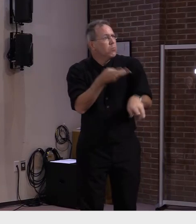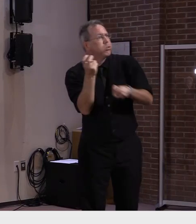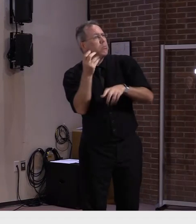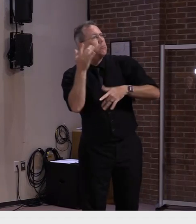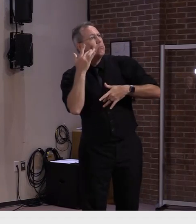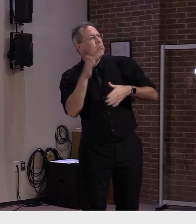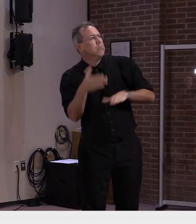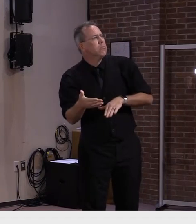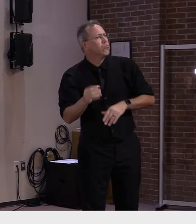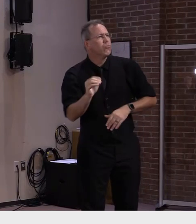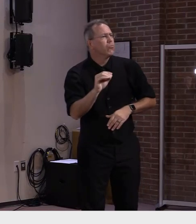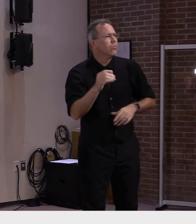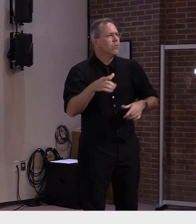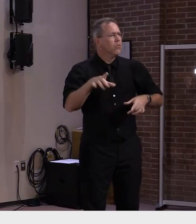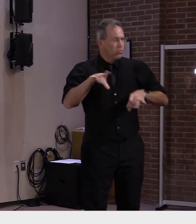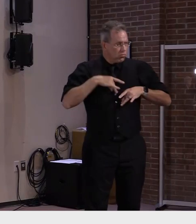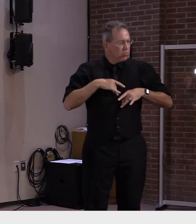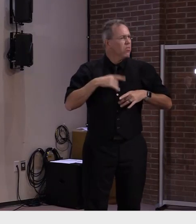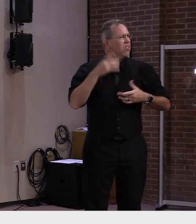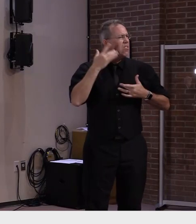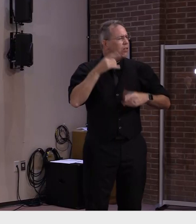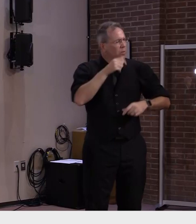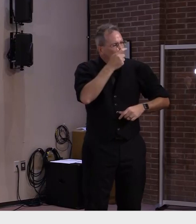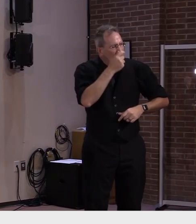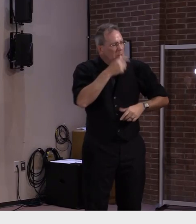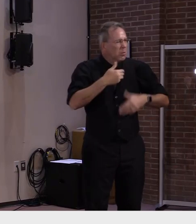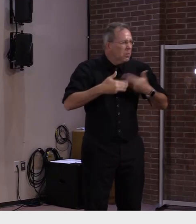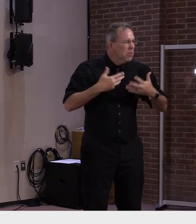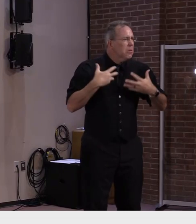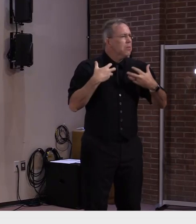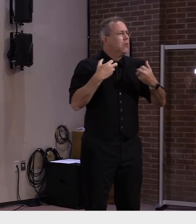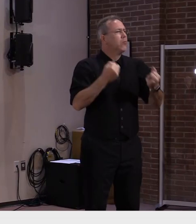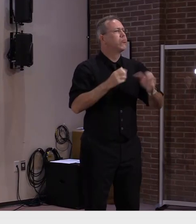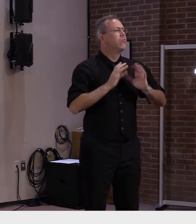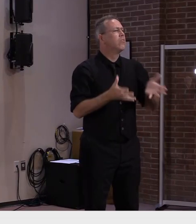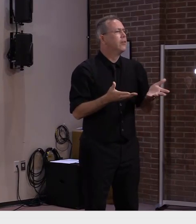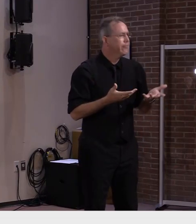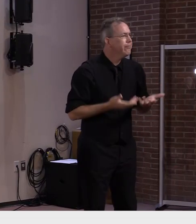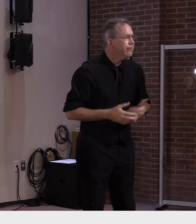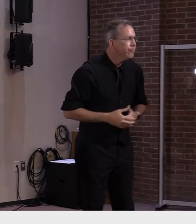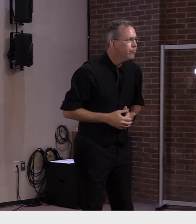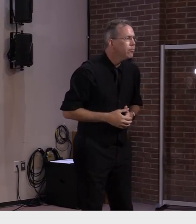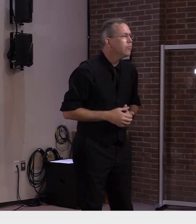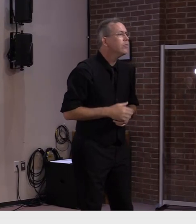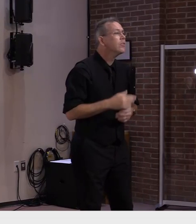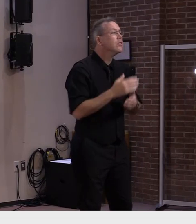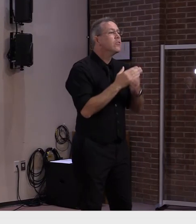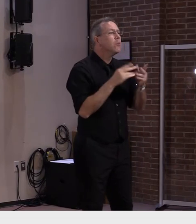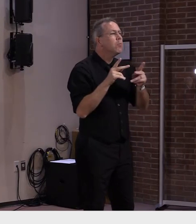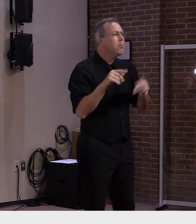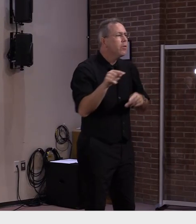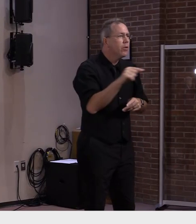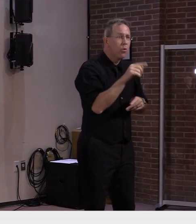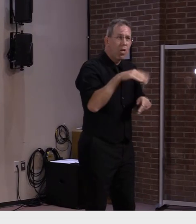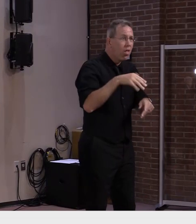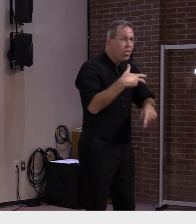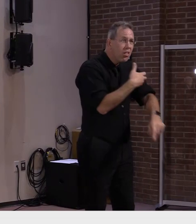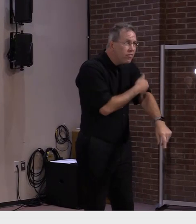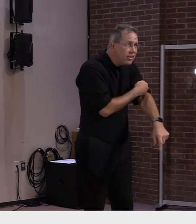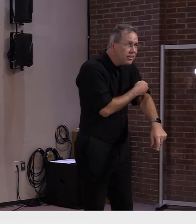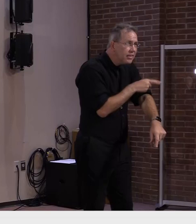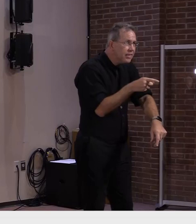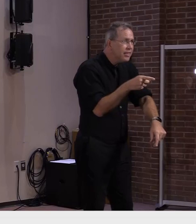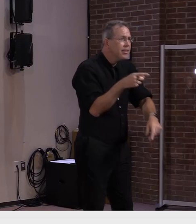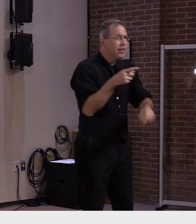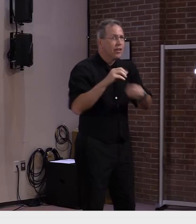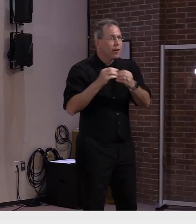given the rise in cases especially among vermonters unvaccinated and given that just over 85